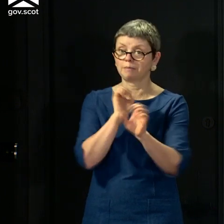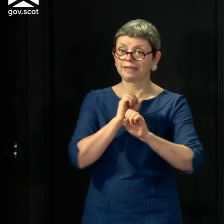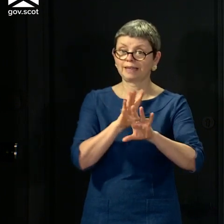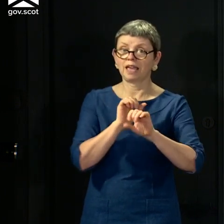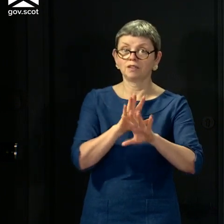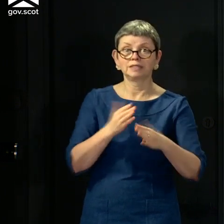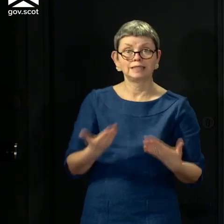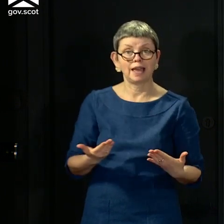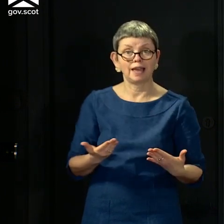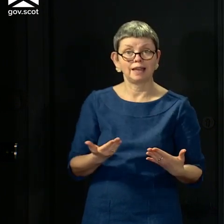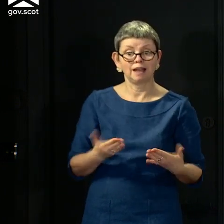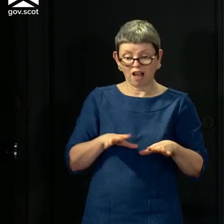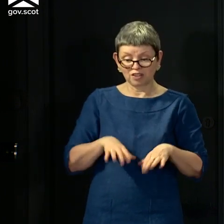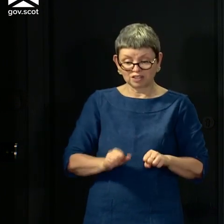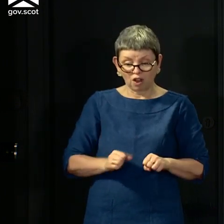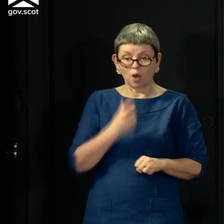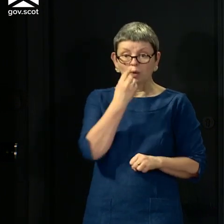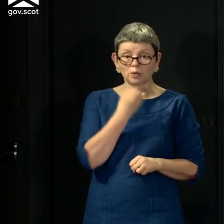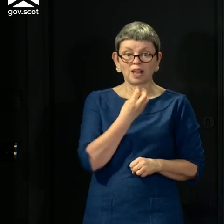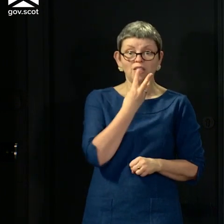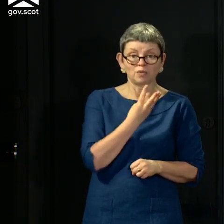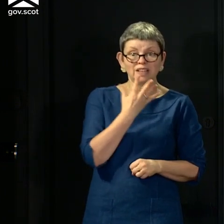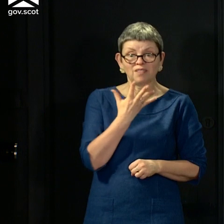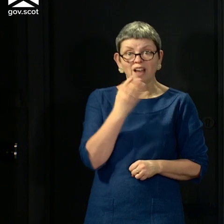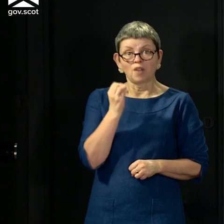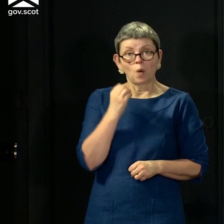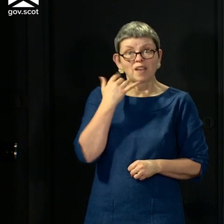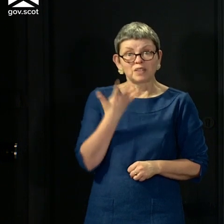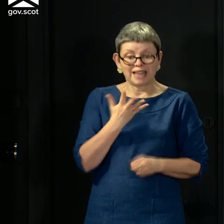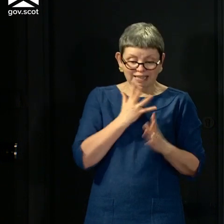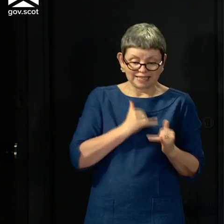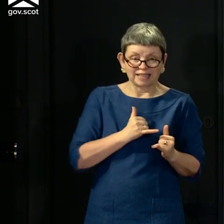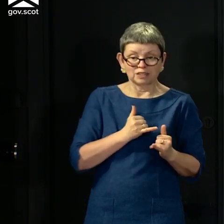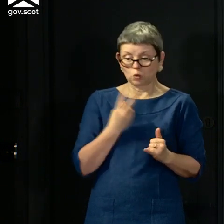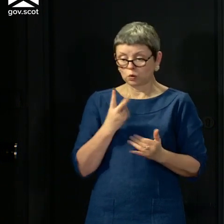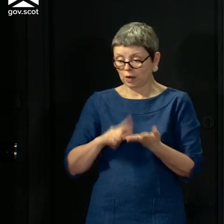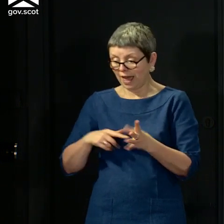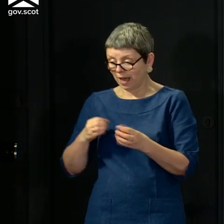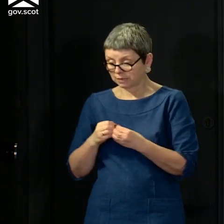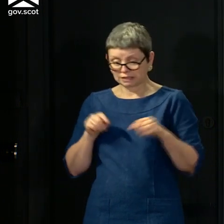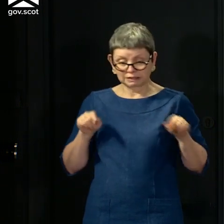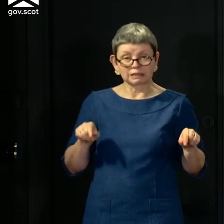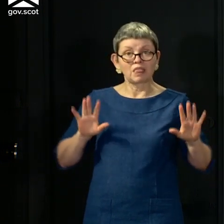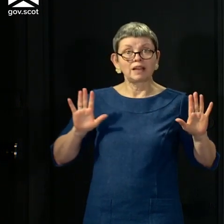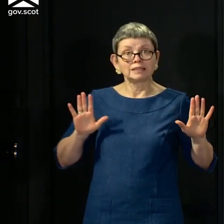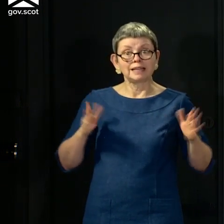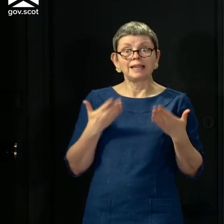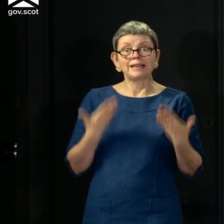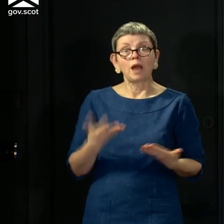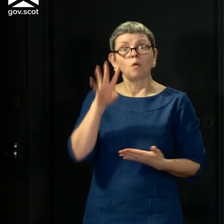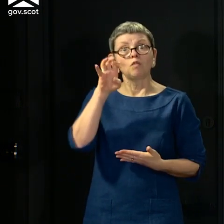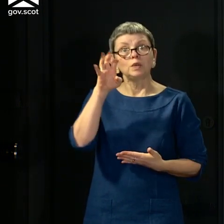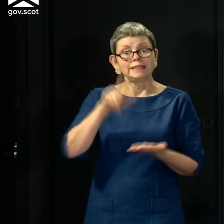today, at the start of this outbreak, we could process 350 tests a day between two NHS labs. We've now got 14 NHS labs and we can do